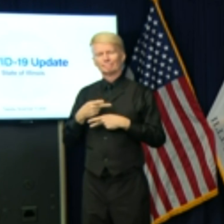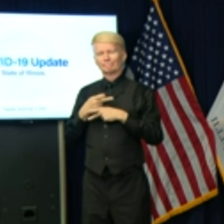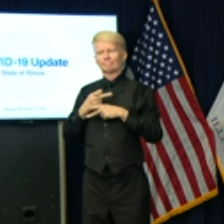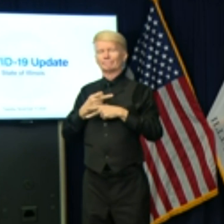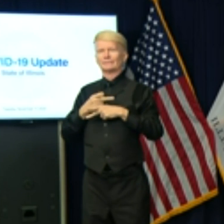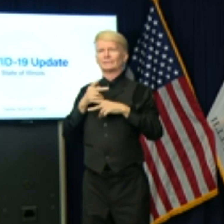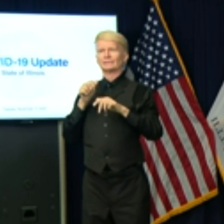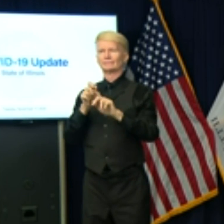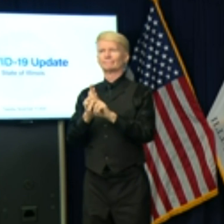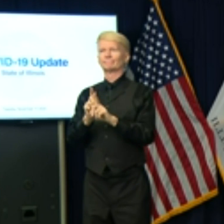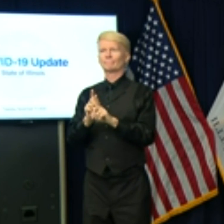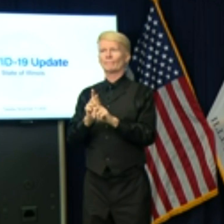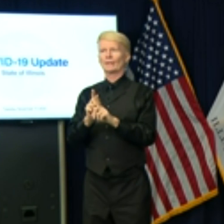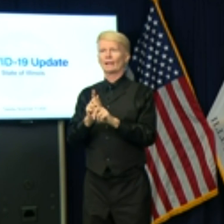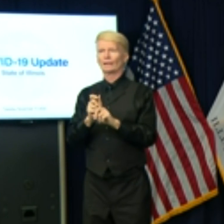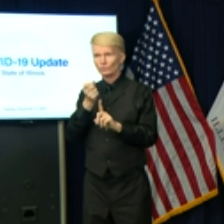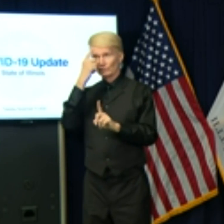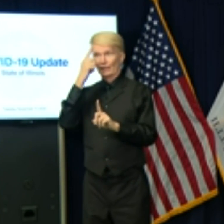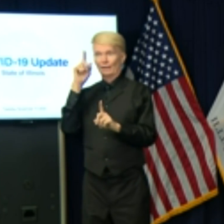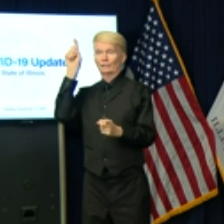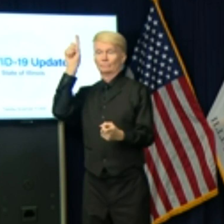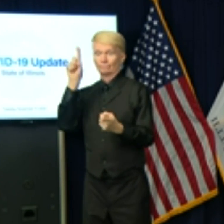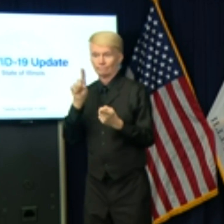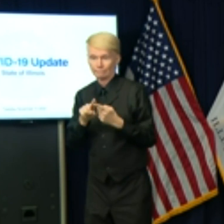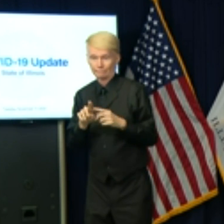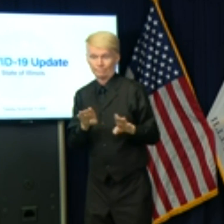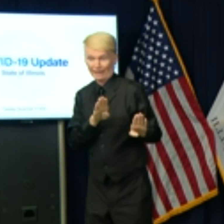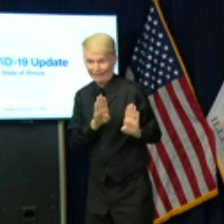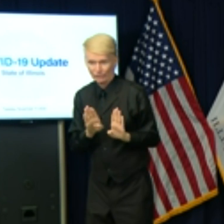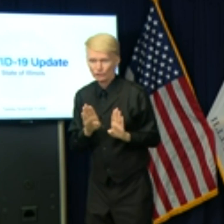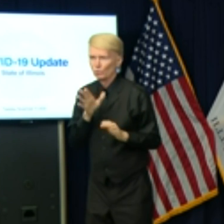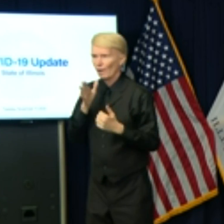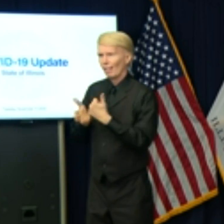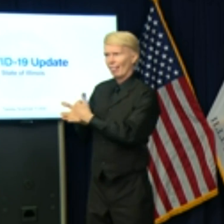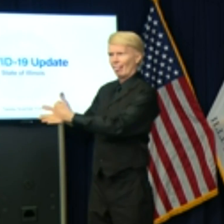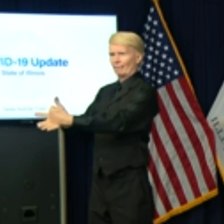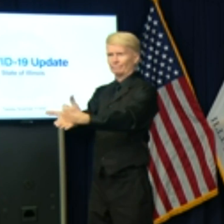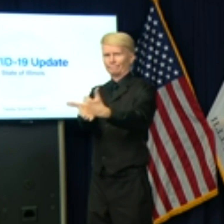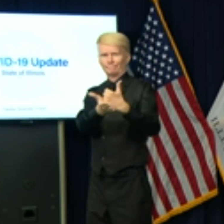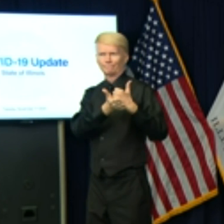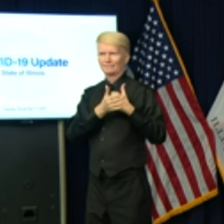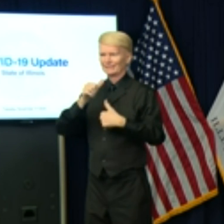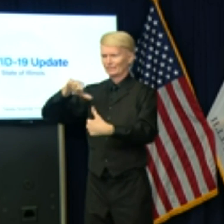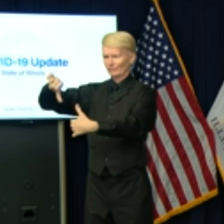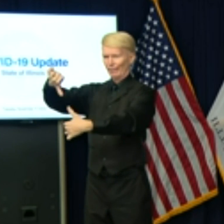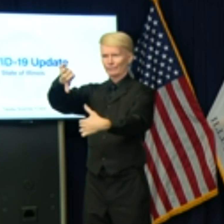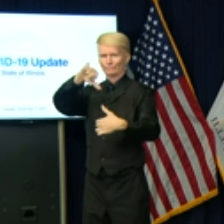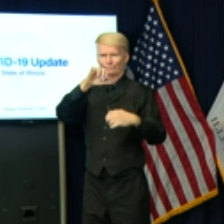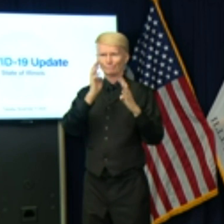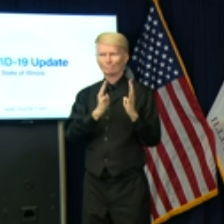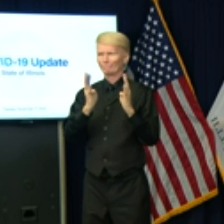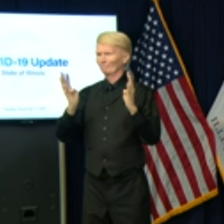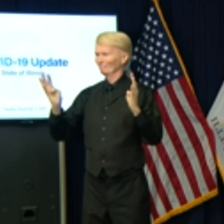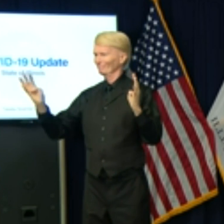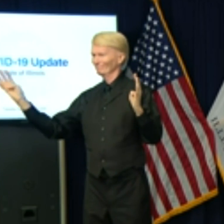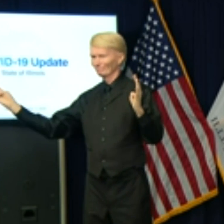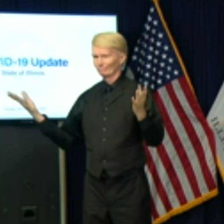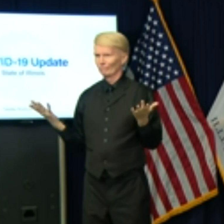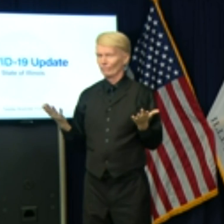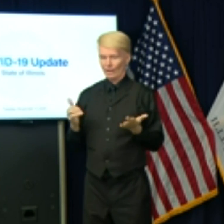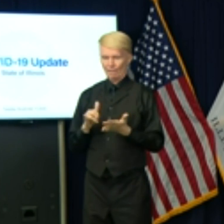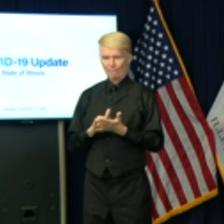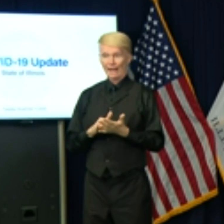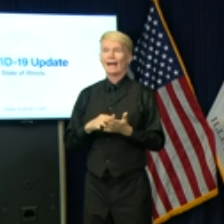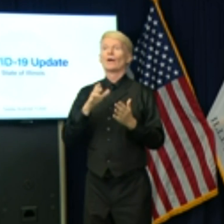embodied these mitigations for the sake of their fellow humans and that they are going to help us have the